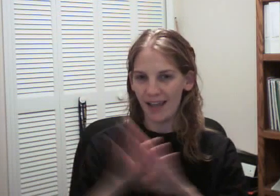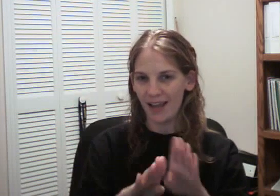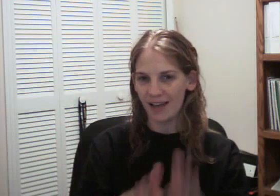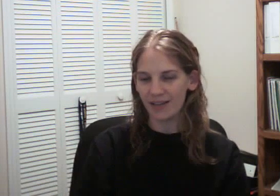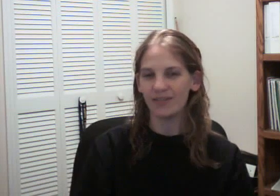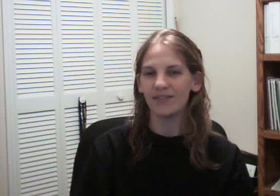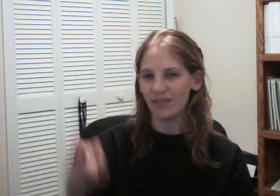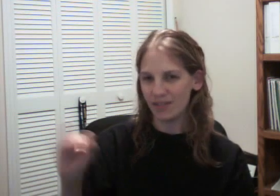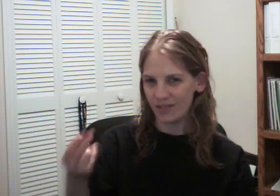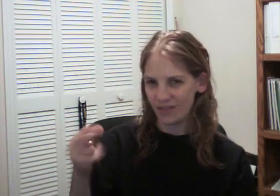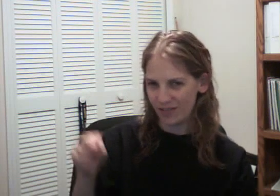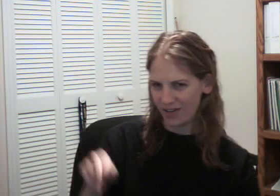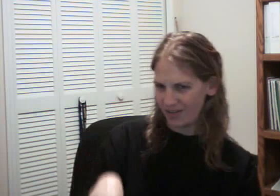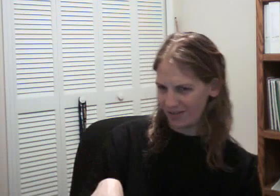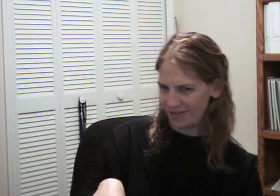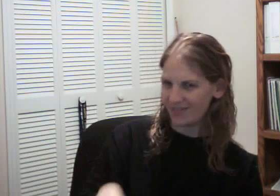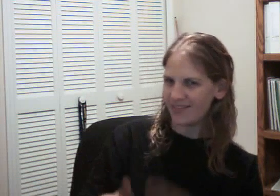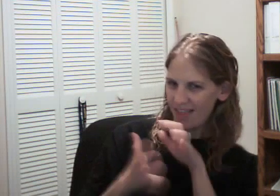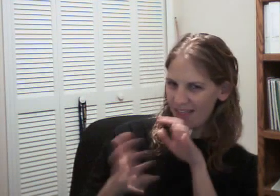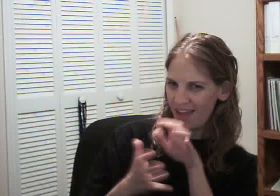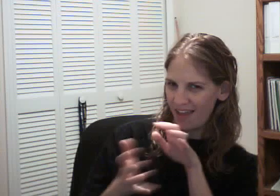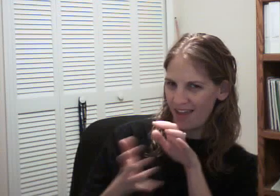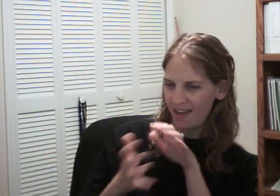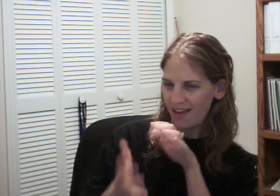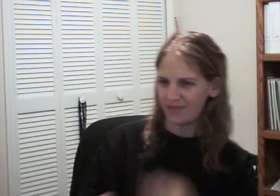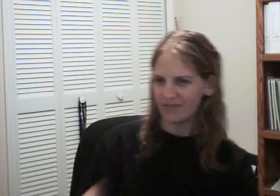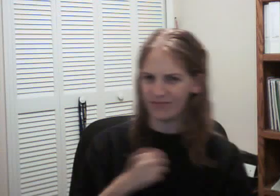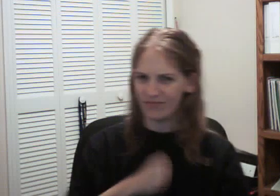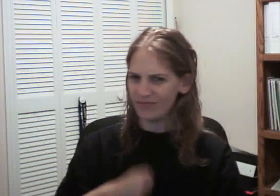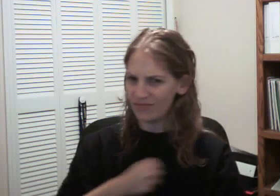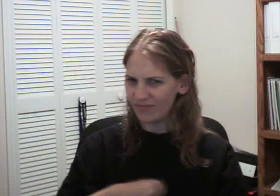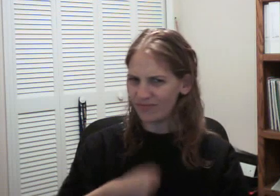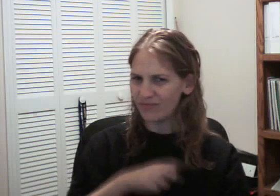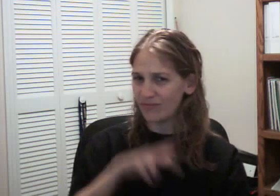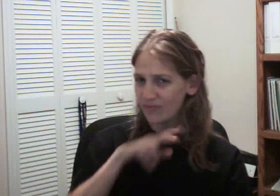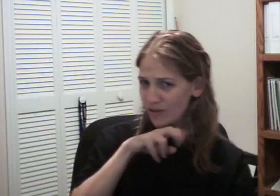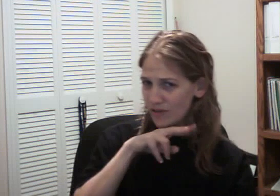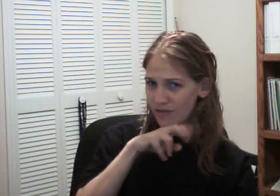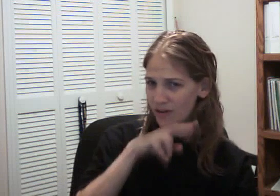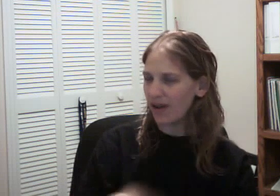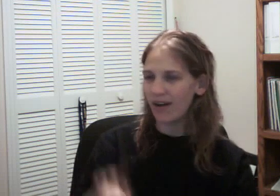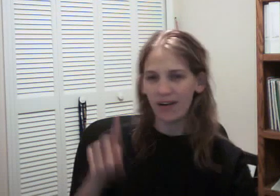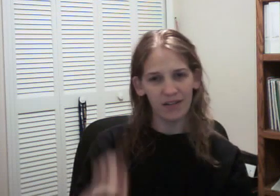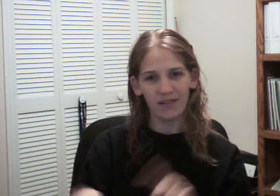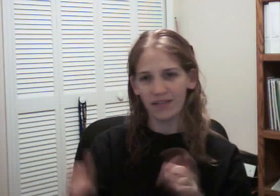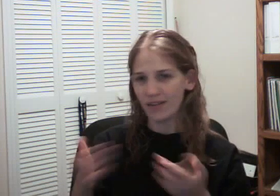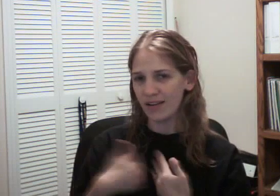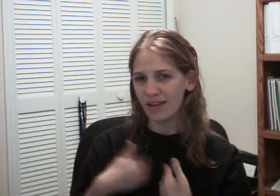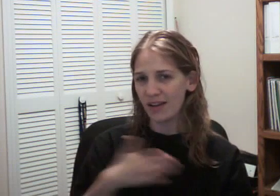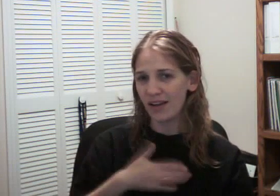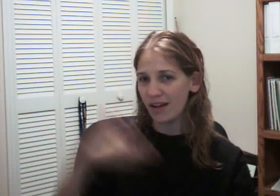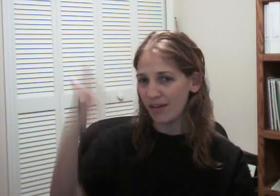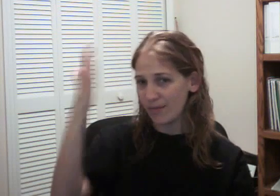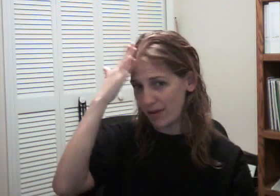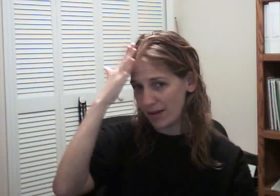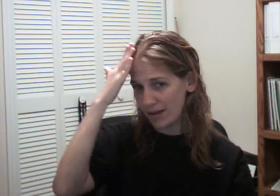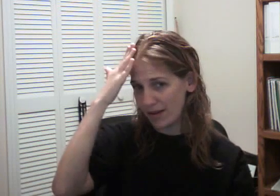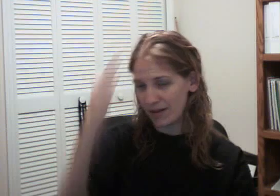sorry, frog, he said. You can't have my hat. You will have to find one of your